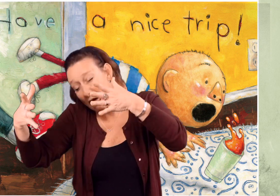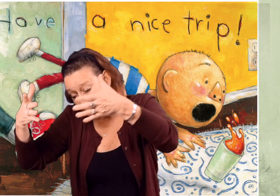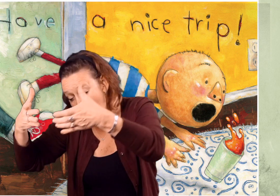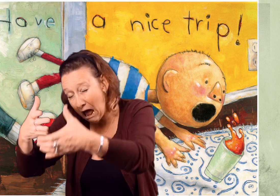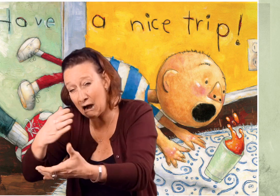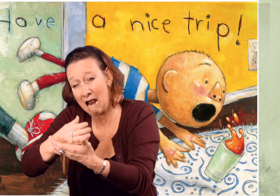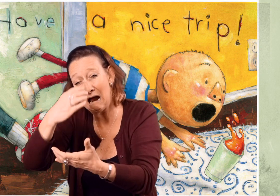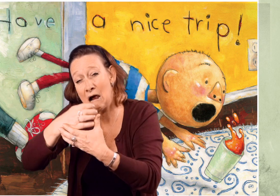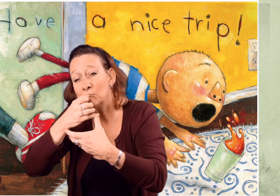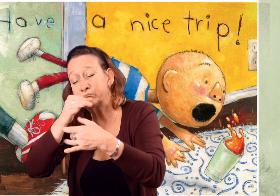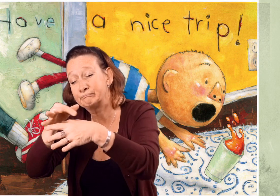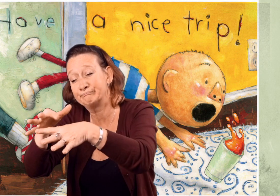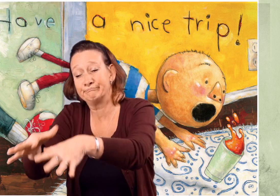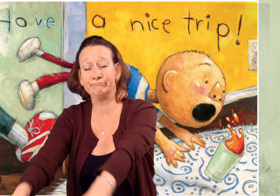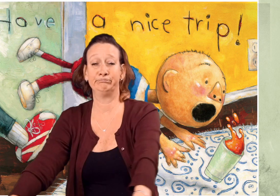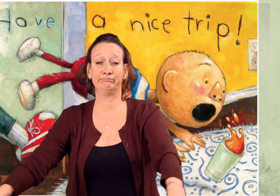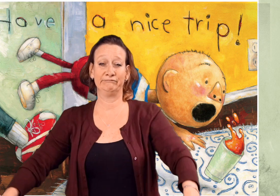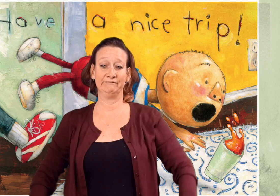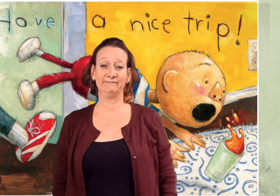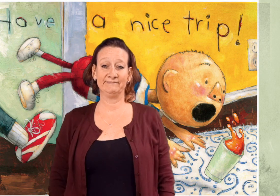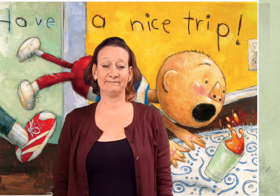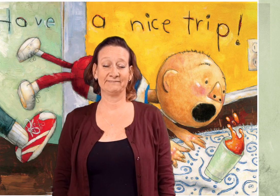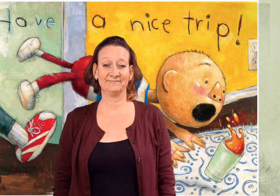As David trips the drink spills.